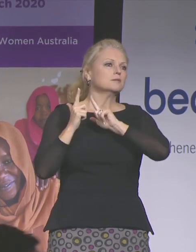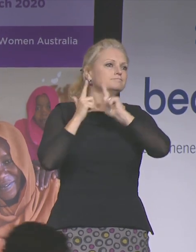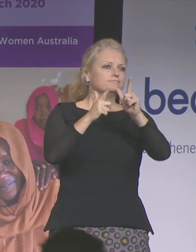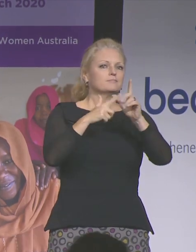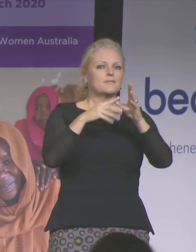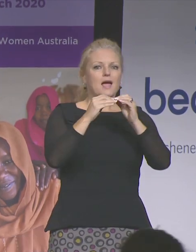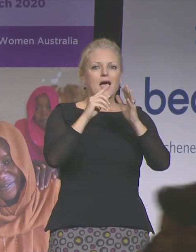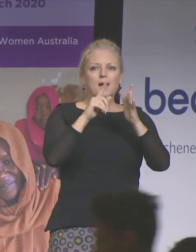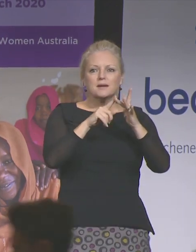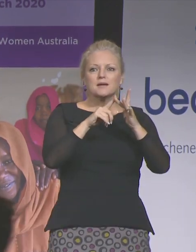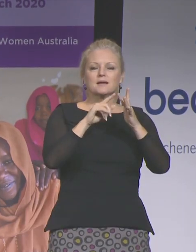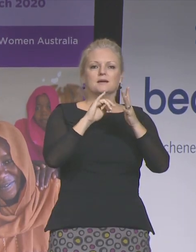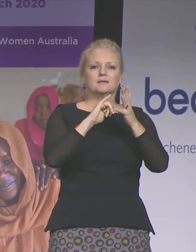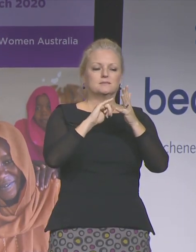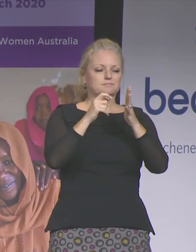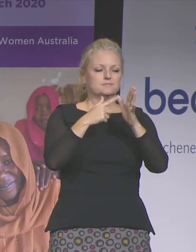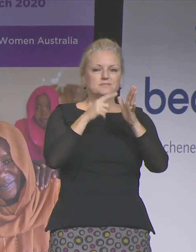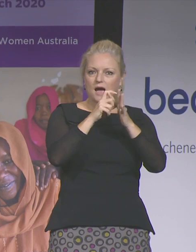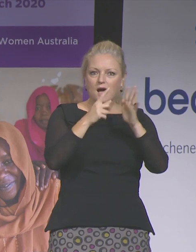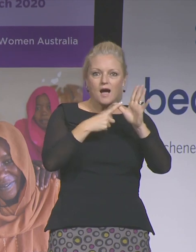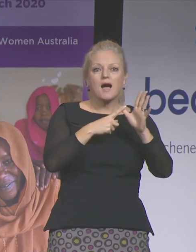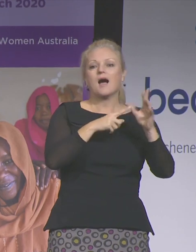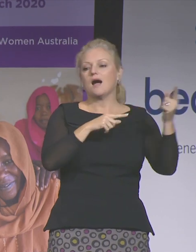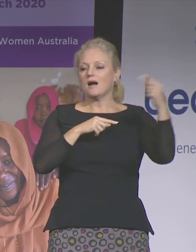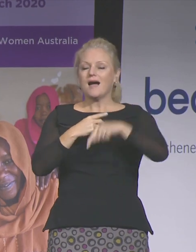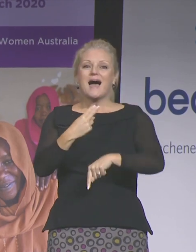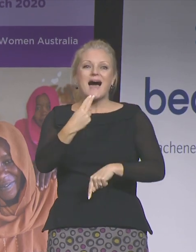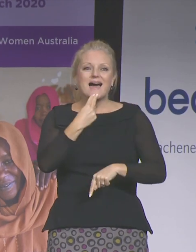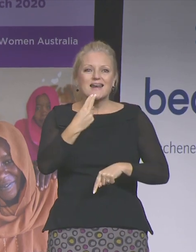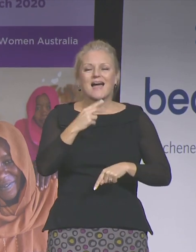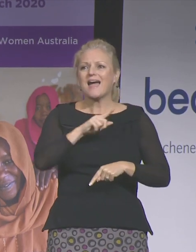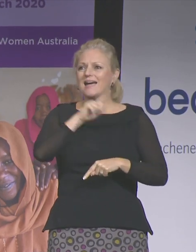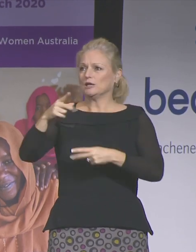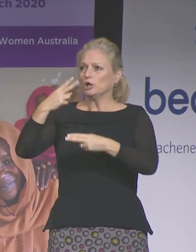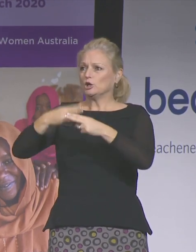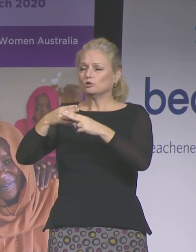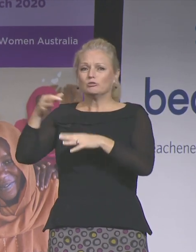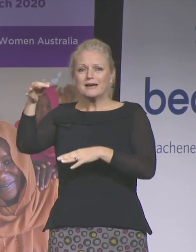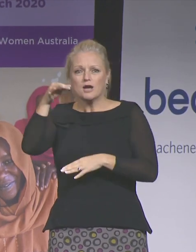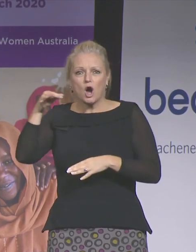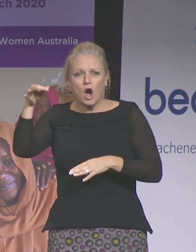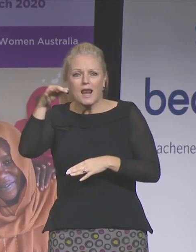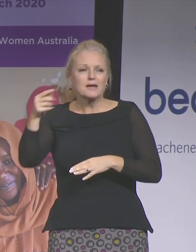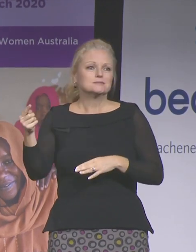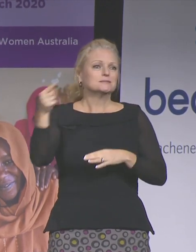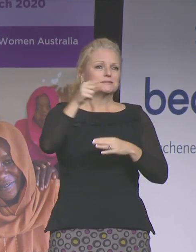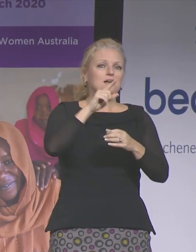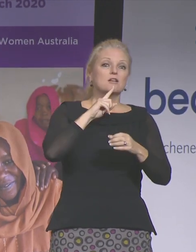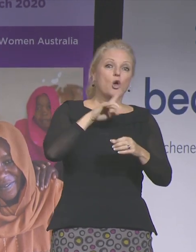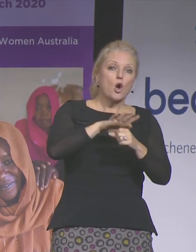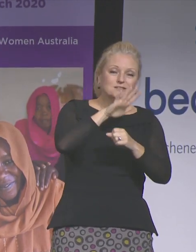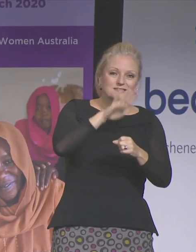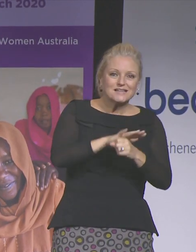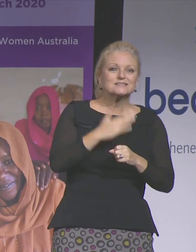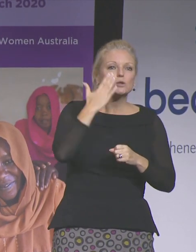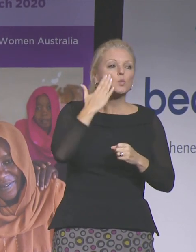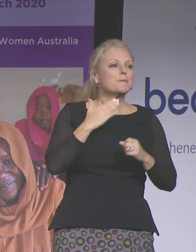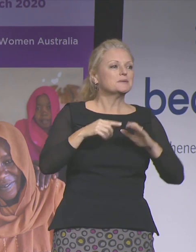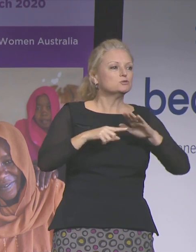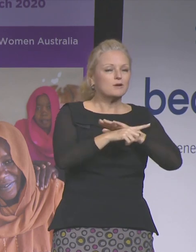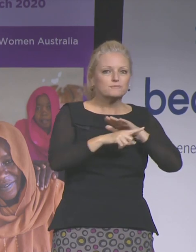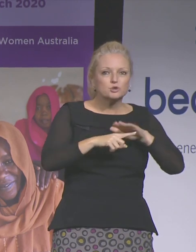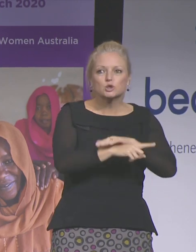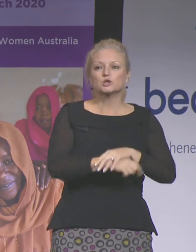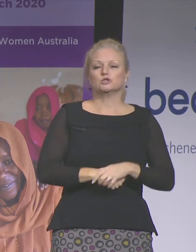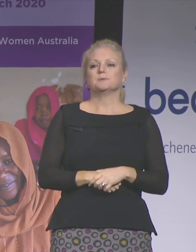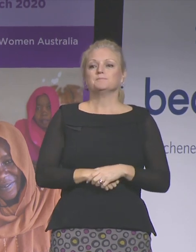from the refugee camps on the Greek islands of Lesbos to the women's refuges in Launceston, from 200